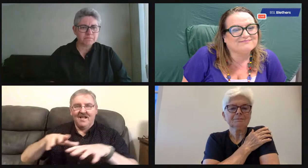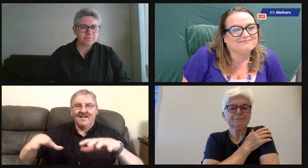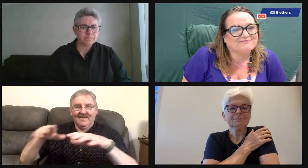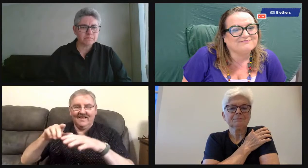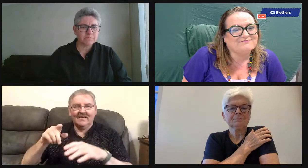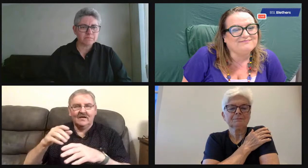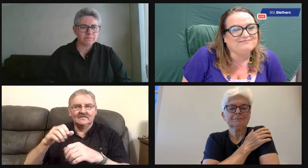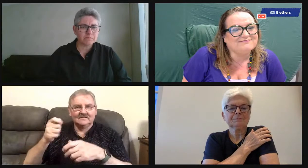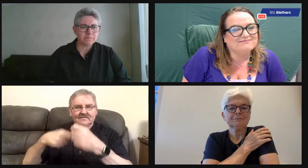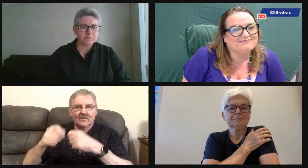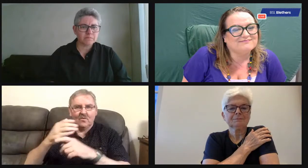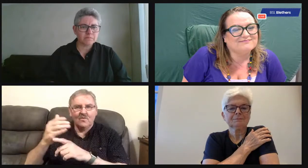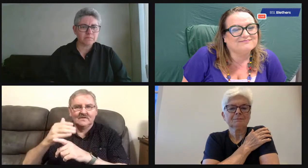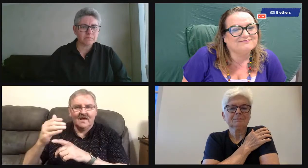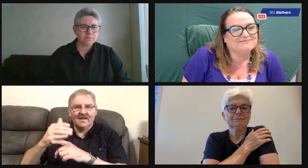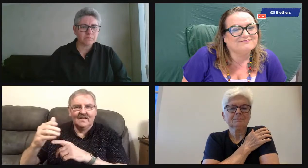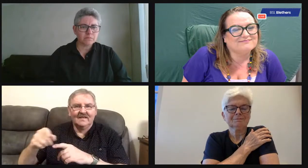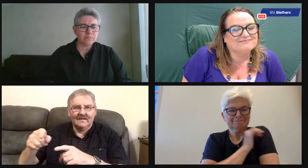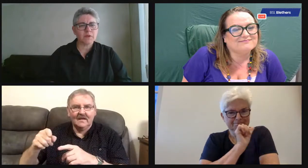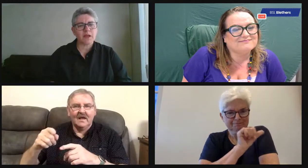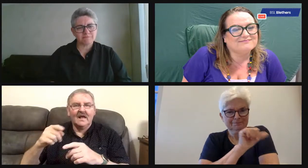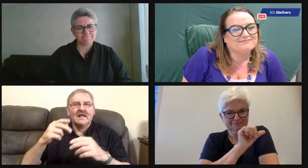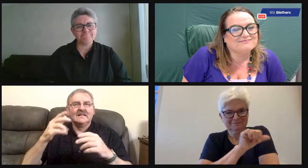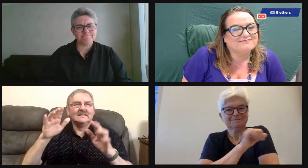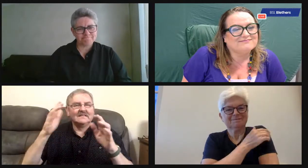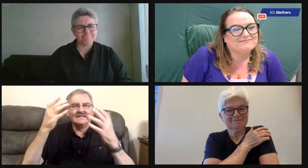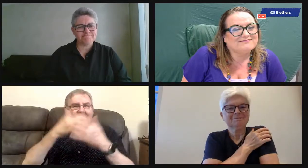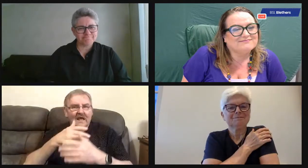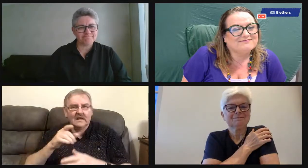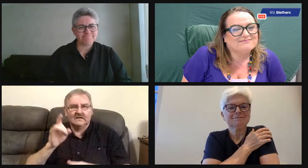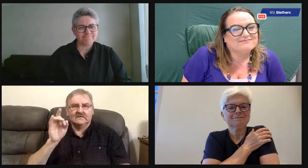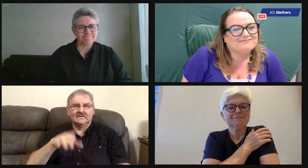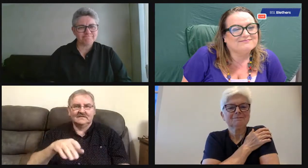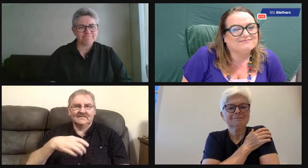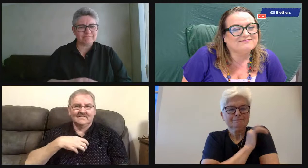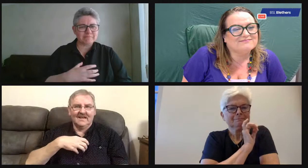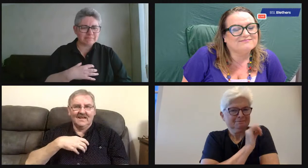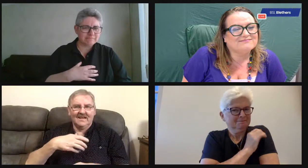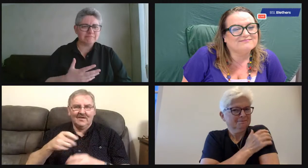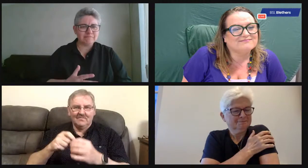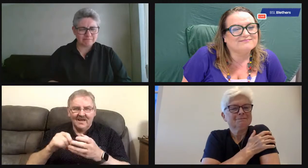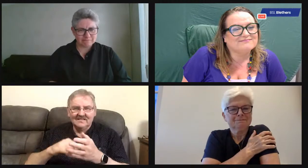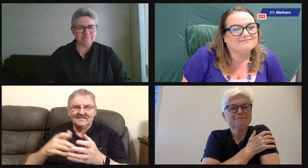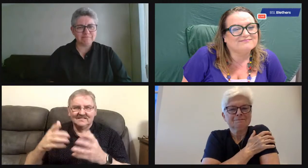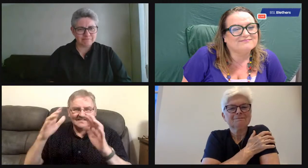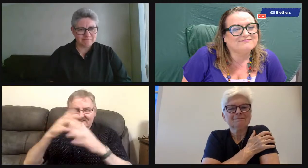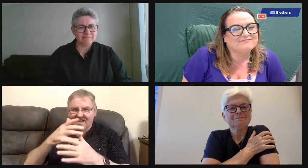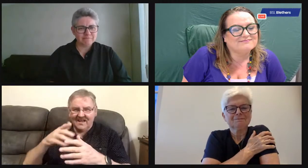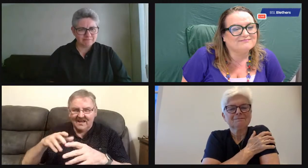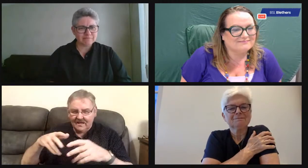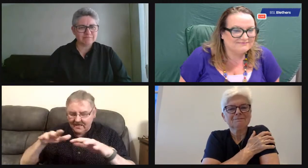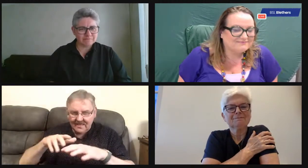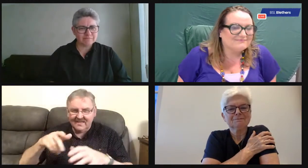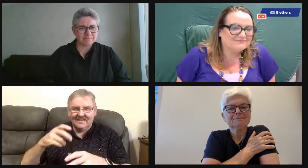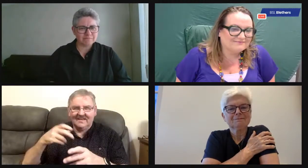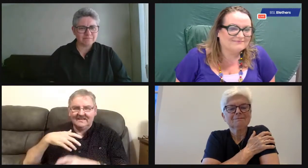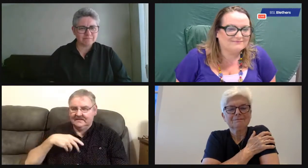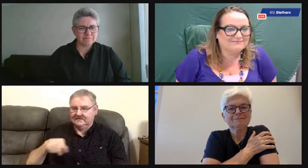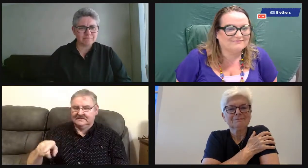afternoon because we realized that our audience were becoming older, our members becoming over and nighttime was becoming more fearful for